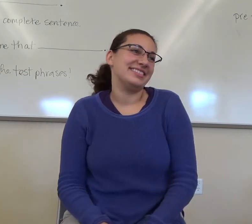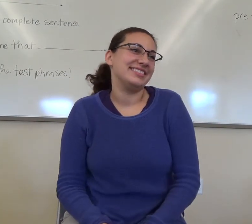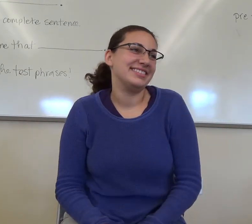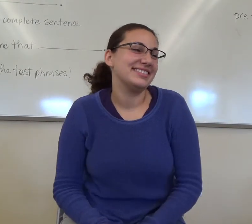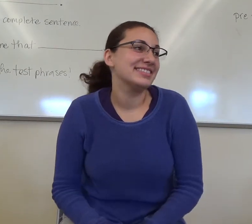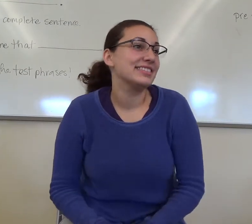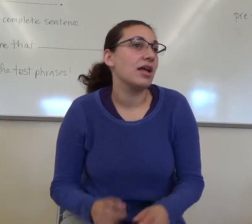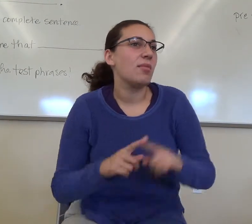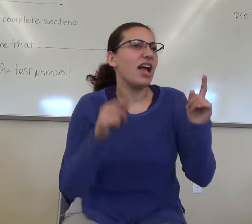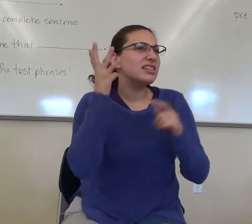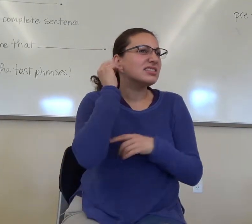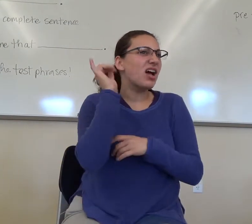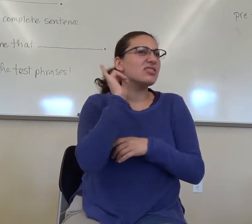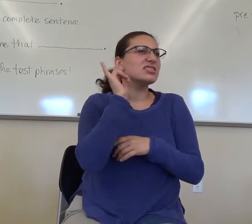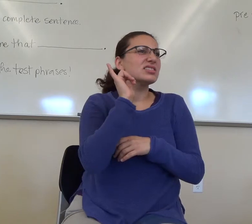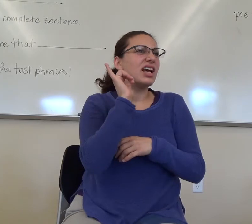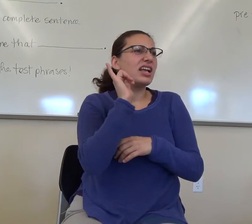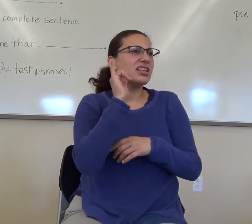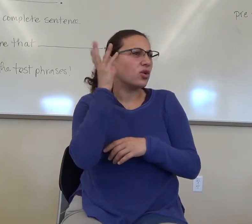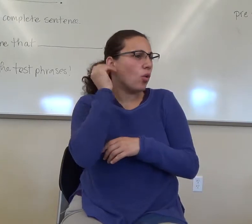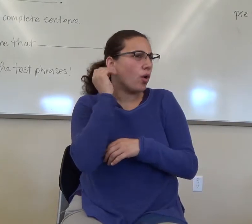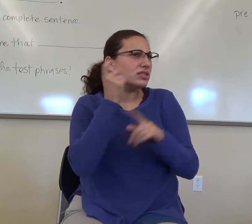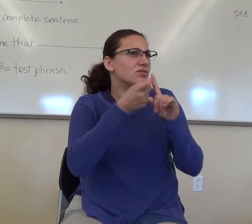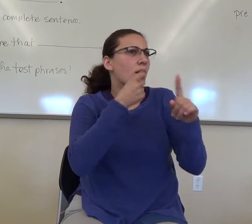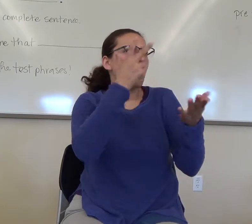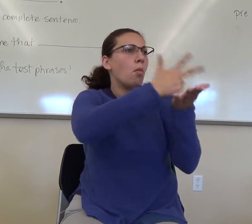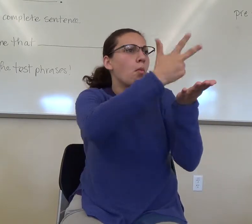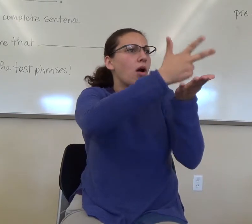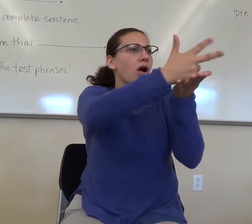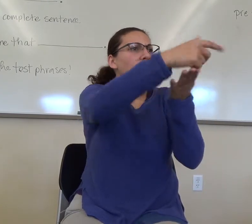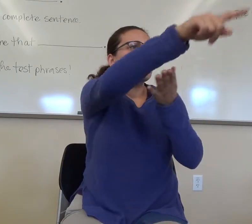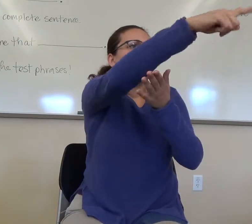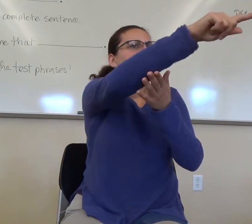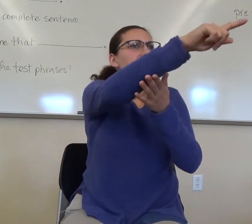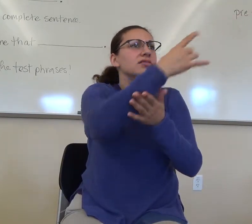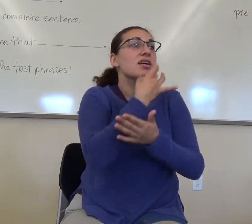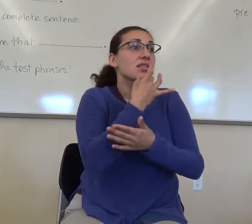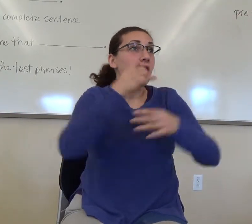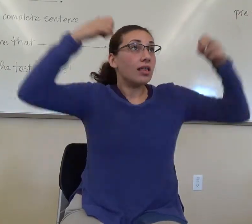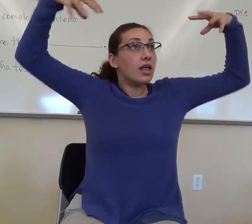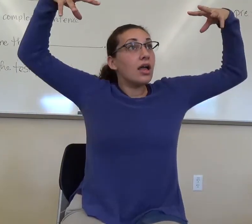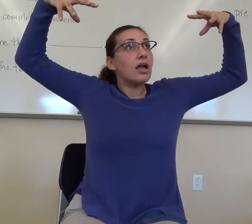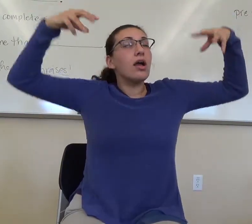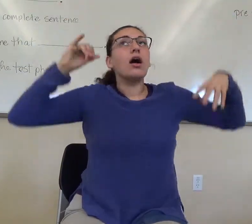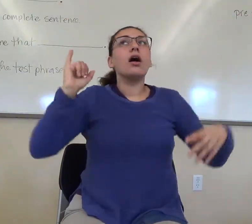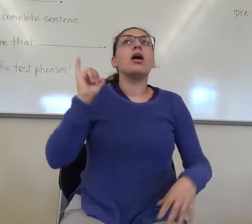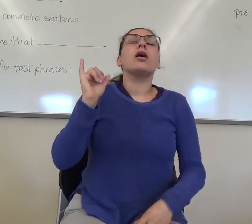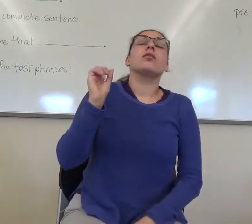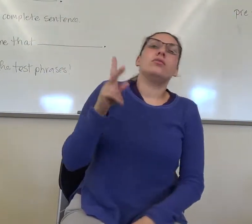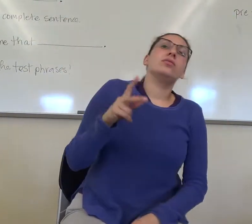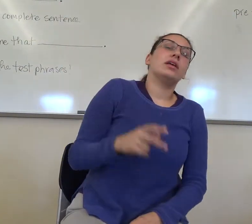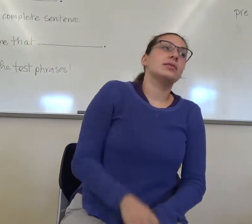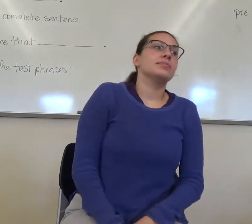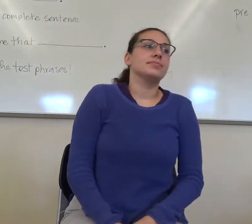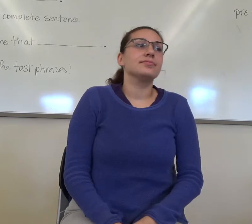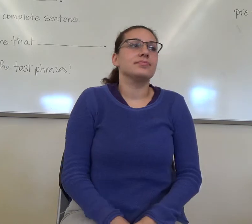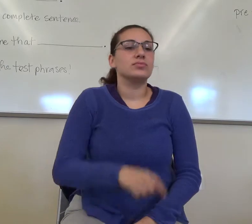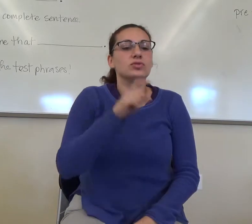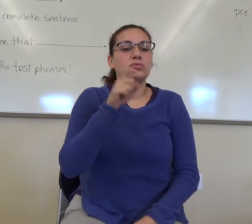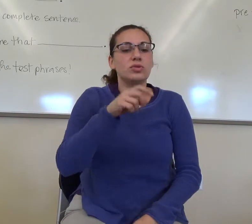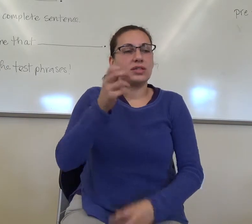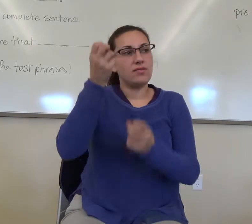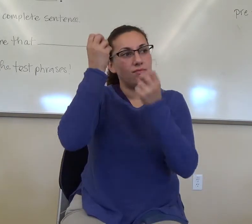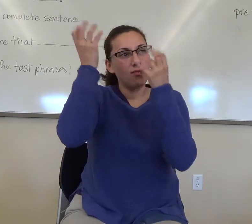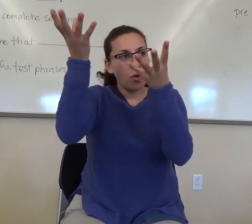sounds to me like it's coming from the parking lot. No, that's the light. It's the light. Okay, then I'll let them know. Because we're supposed to let them know. the